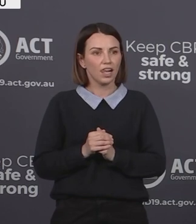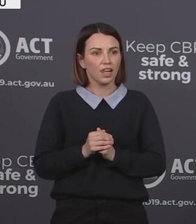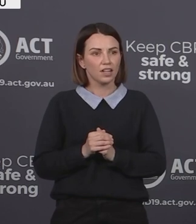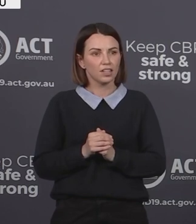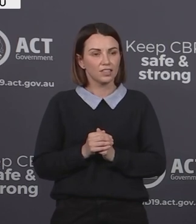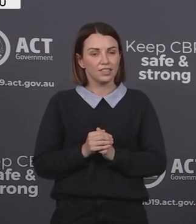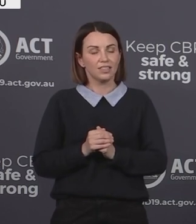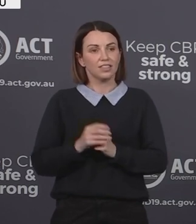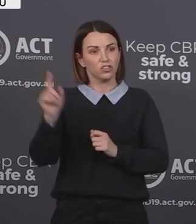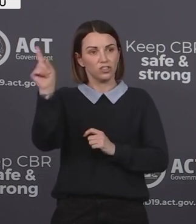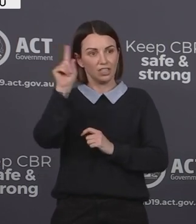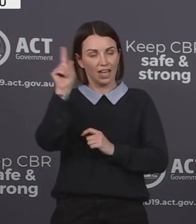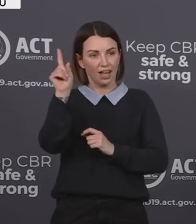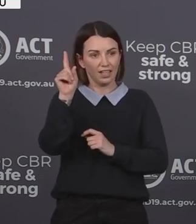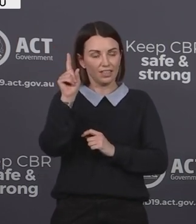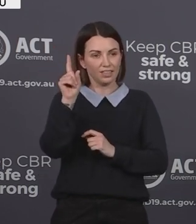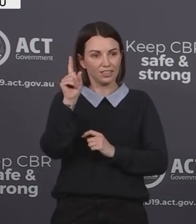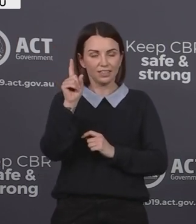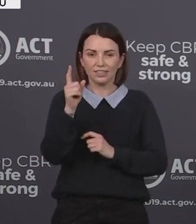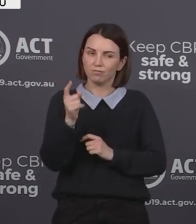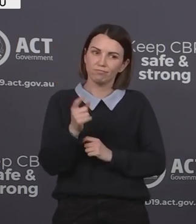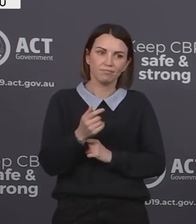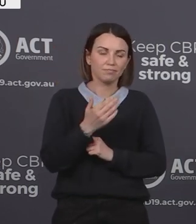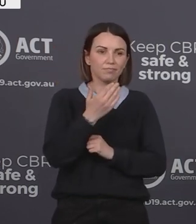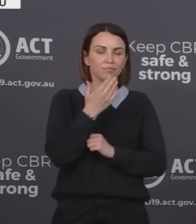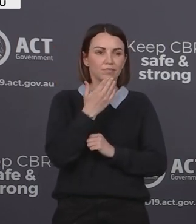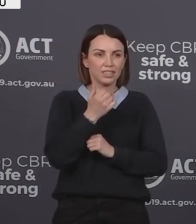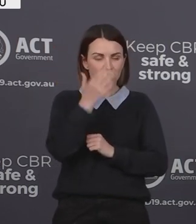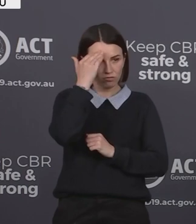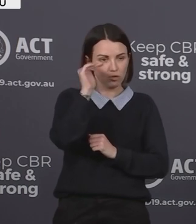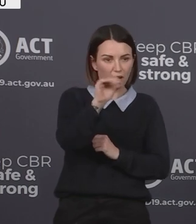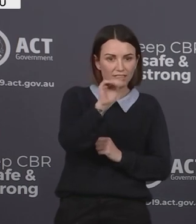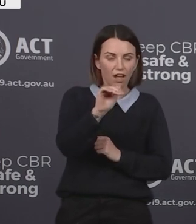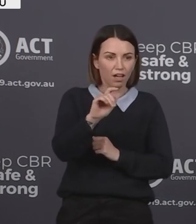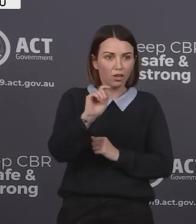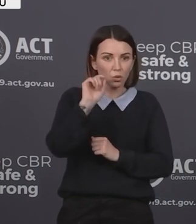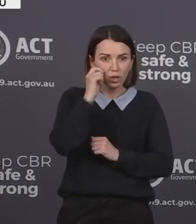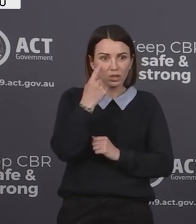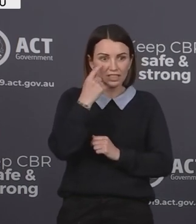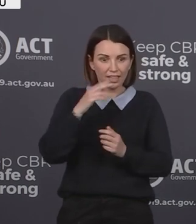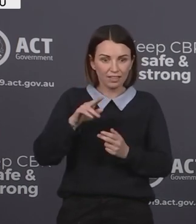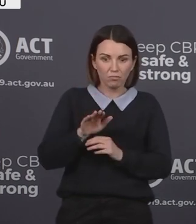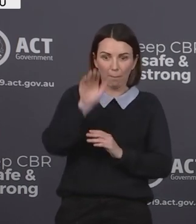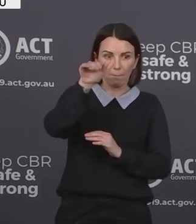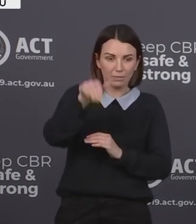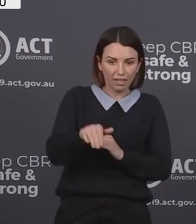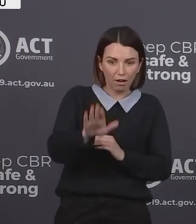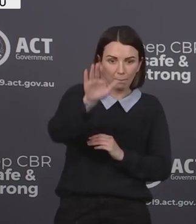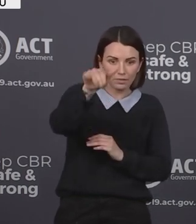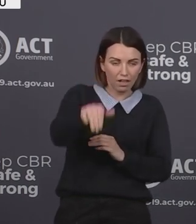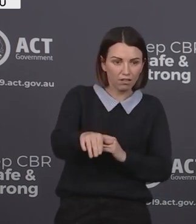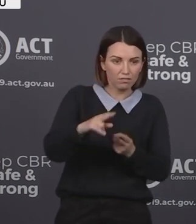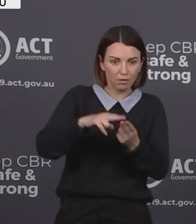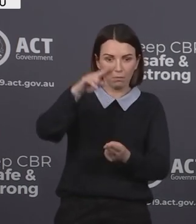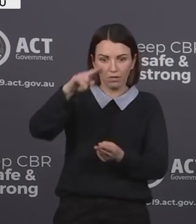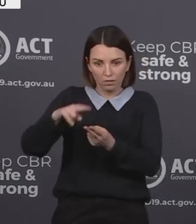However today of course is another reminder that we are likely to see cases going up and down and our overall